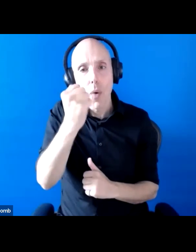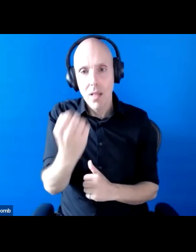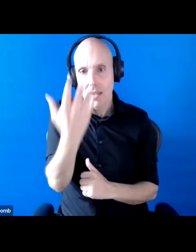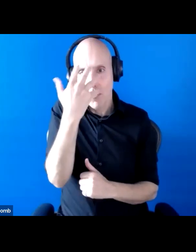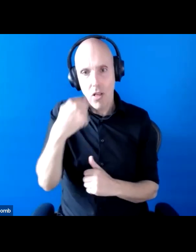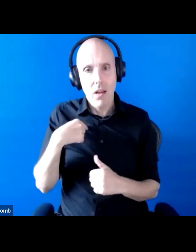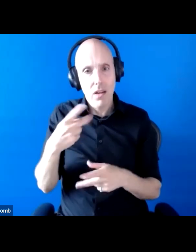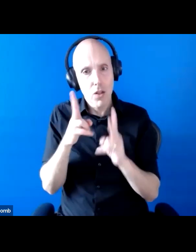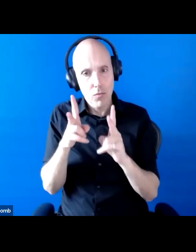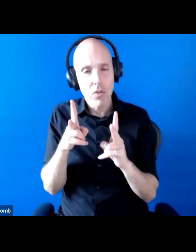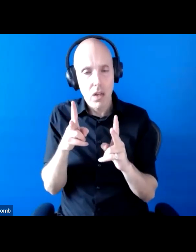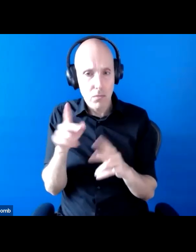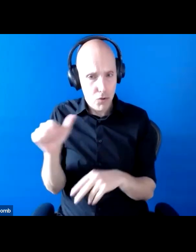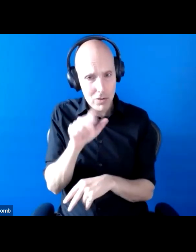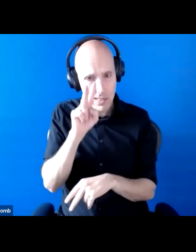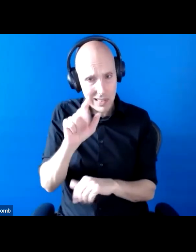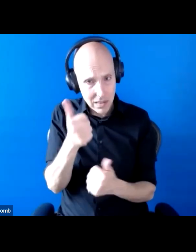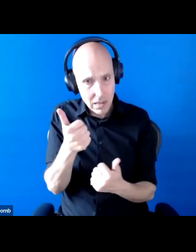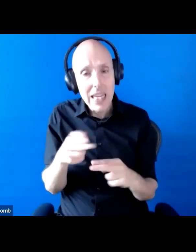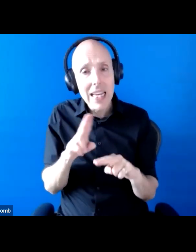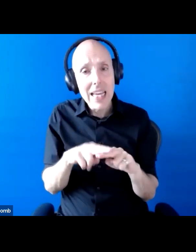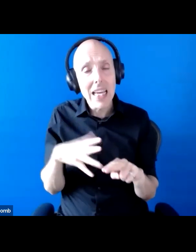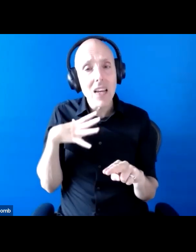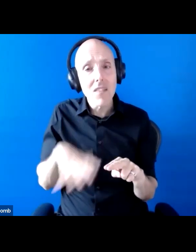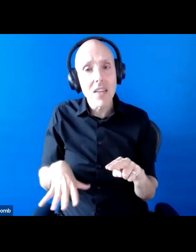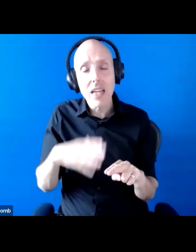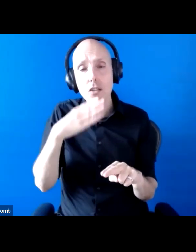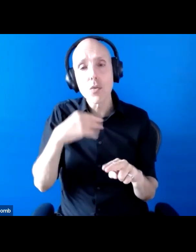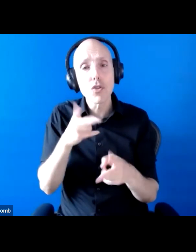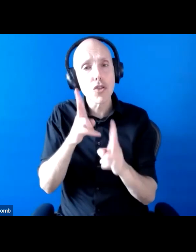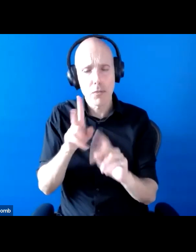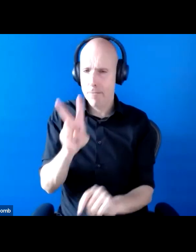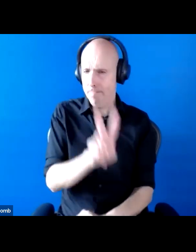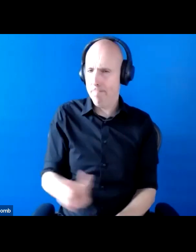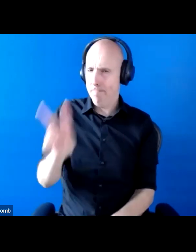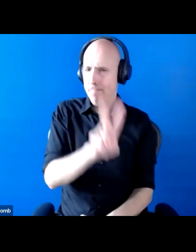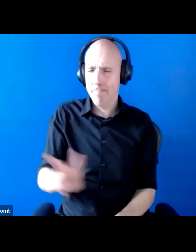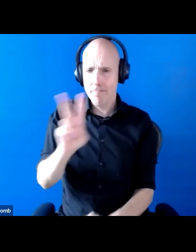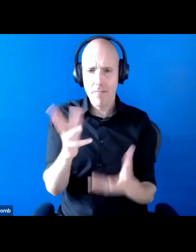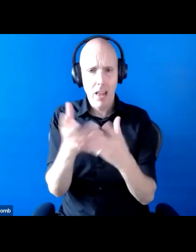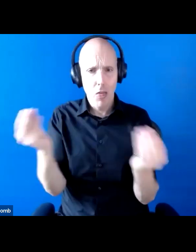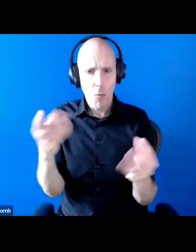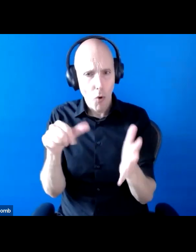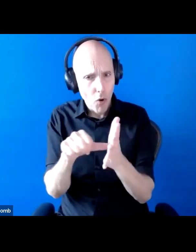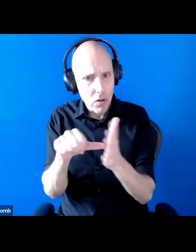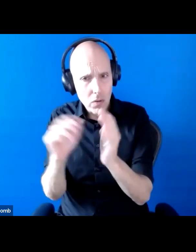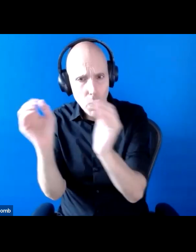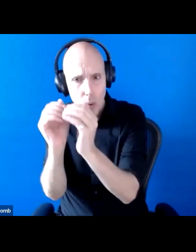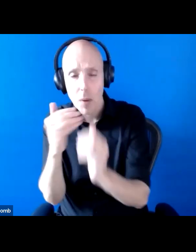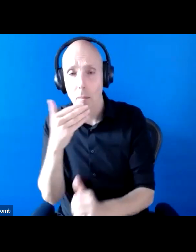should be able to see them clearly, but if you do need to use those interpreters and cannot see them at any point or if they're too small, please just put a message